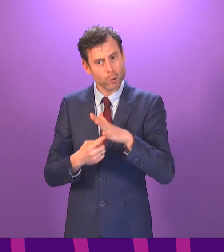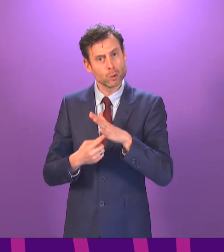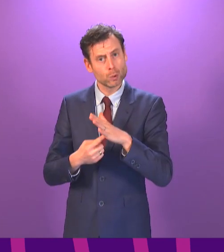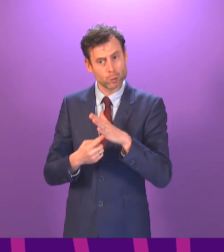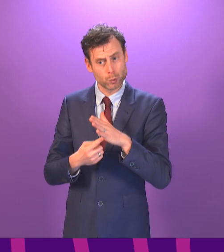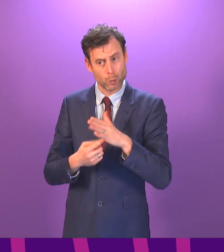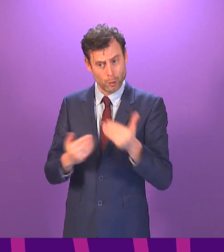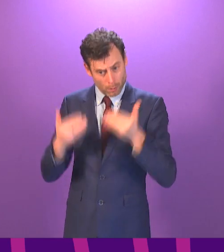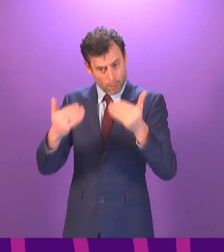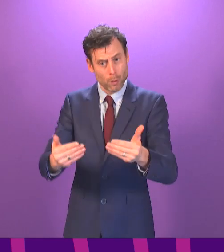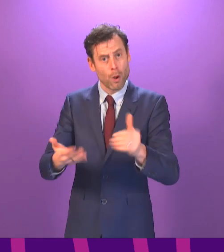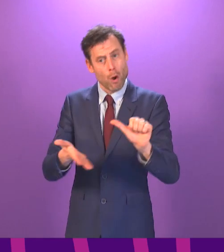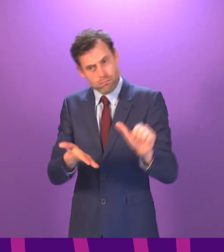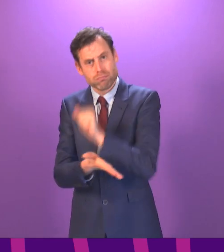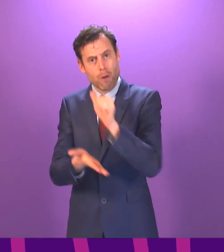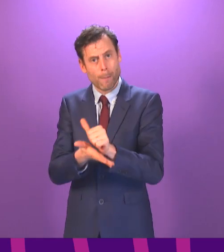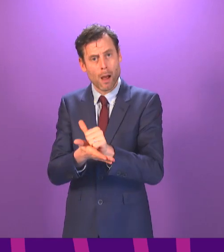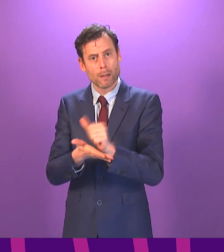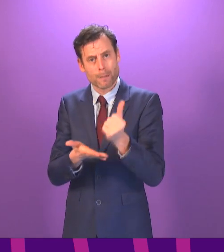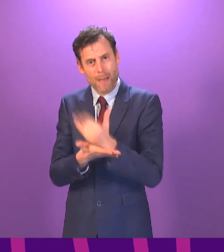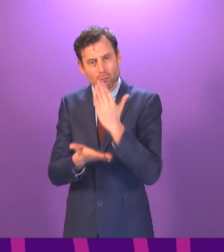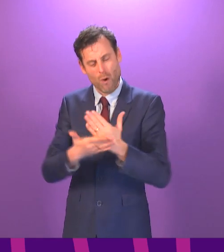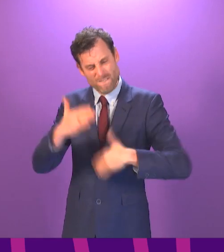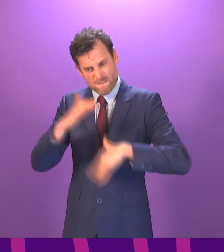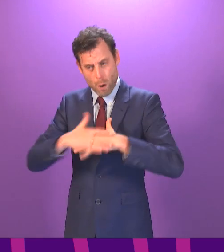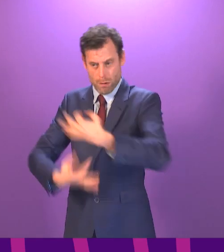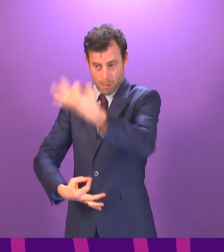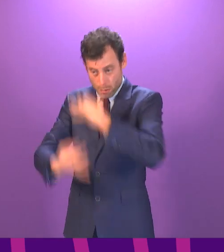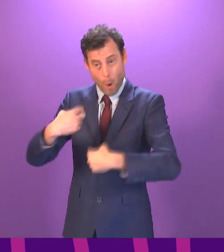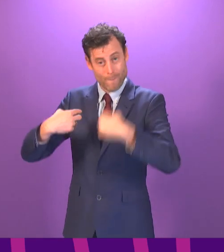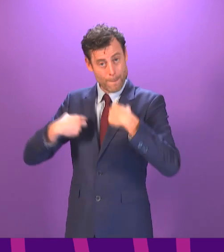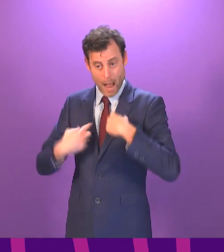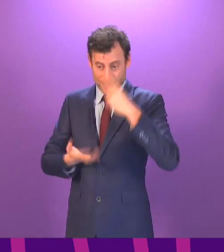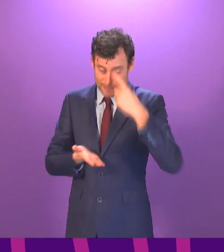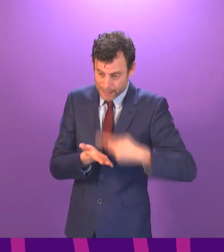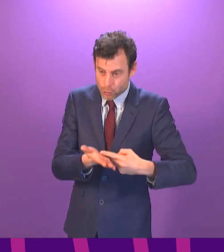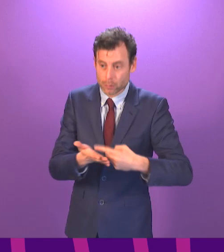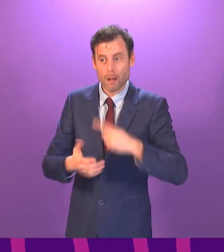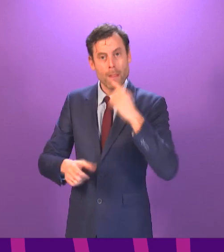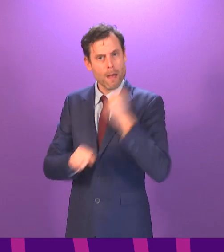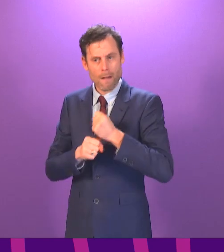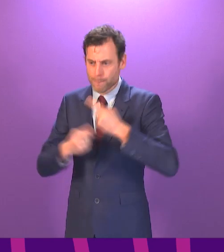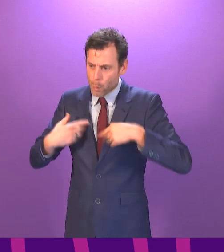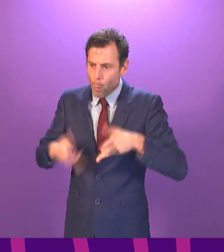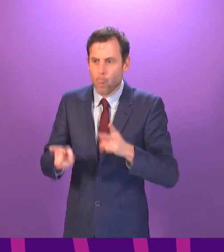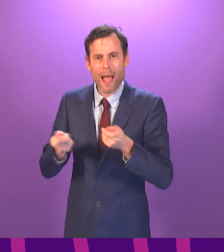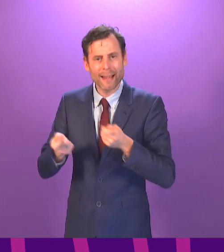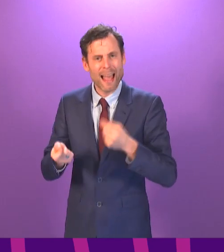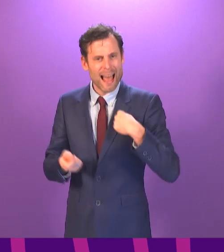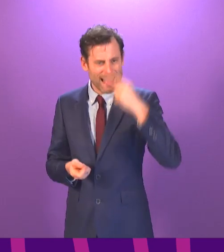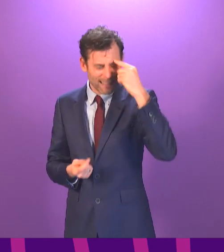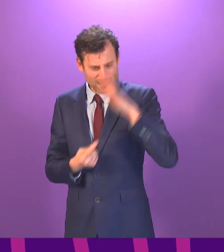is the best way to ensure full scrutiny of me and my government. I think that is the best way to try to respect